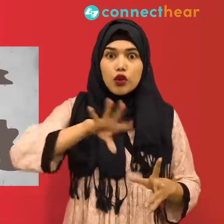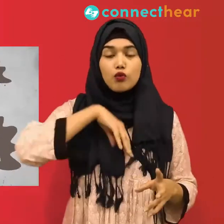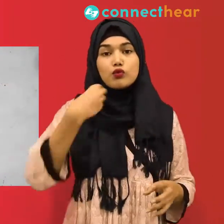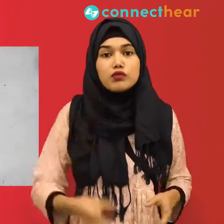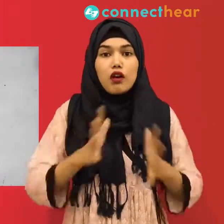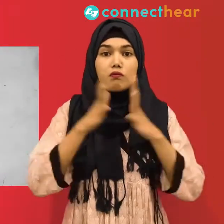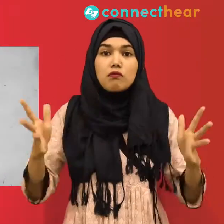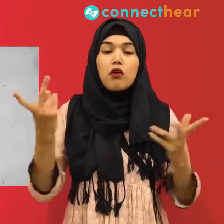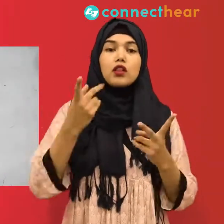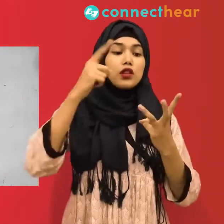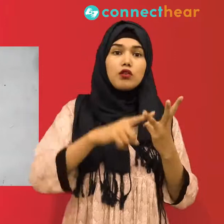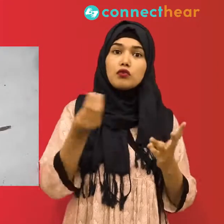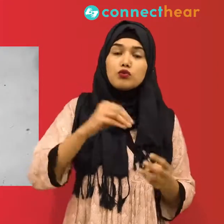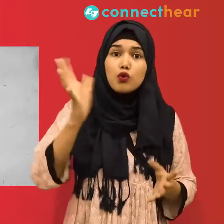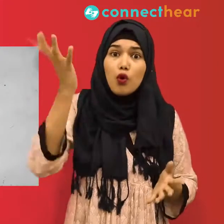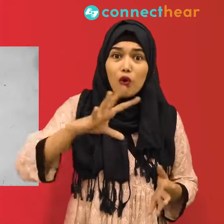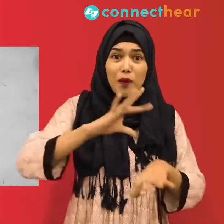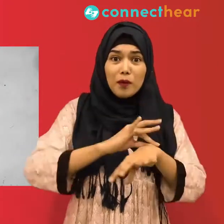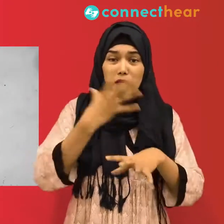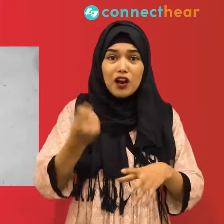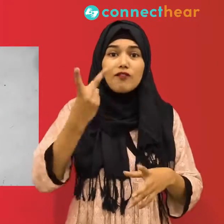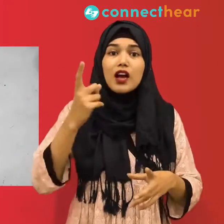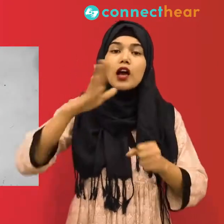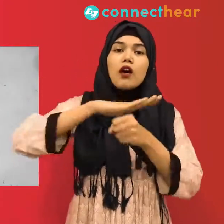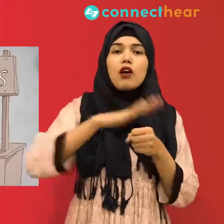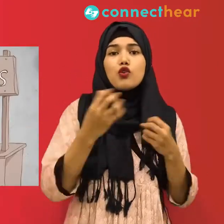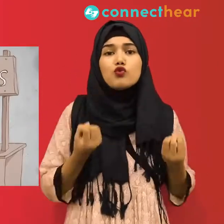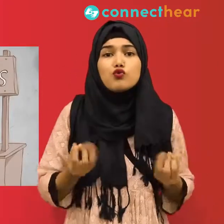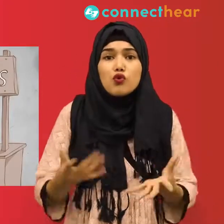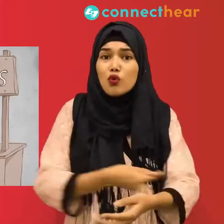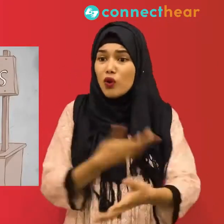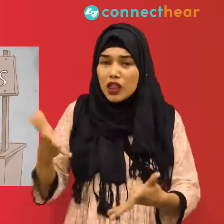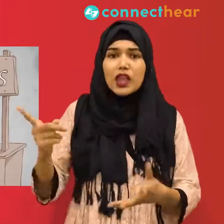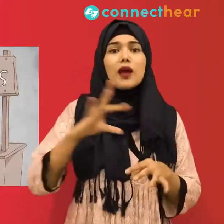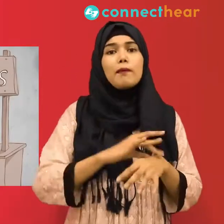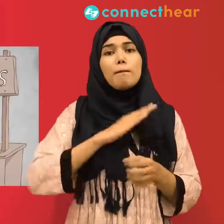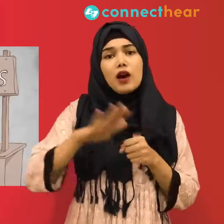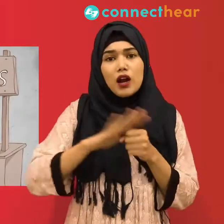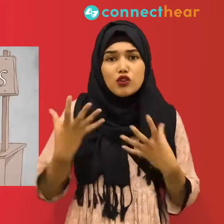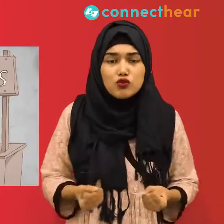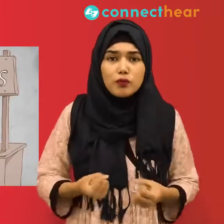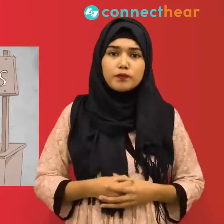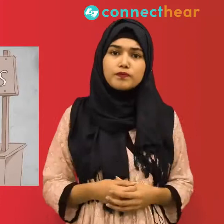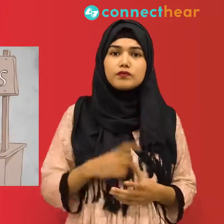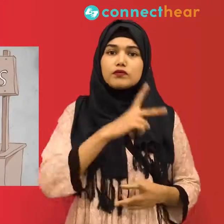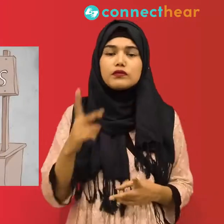with some infections proving fatal. In a slightly less dire example, satirical articles that are formatted to